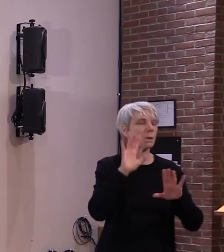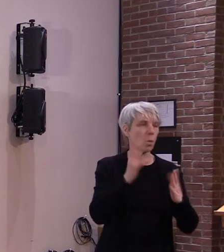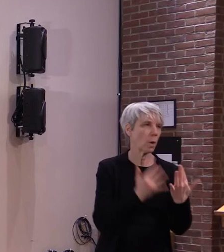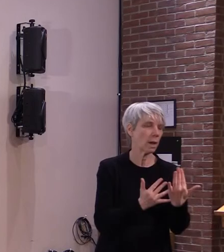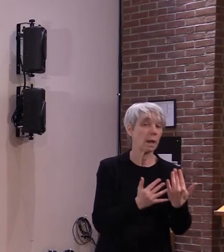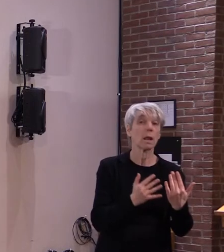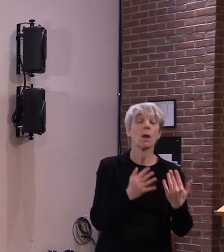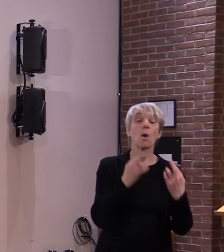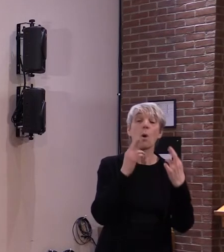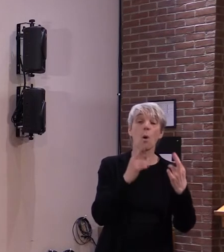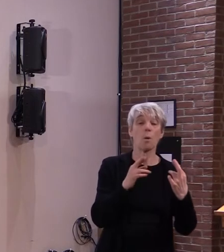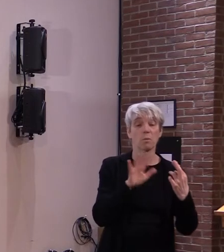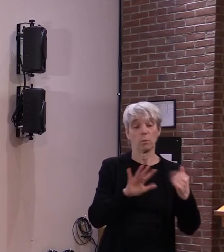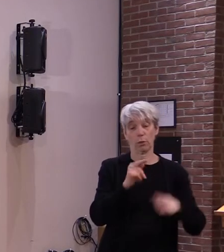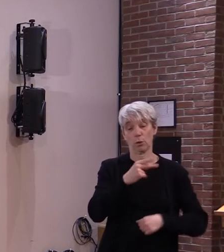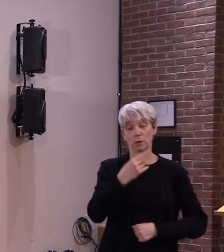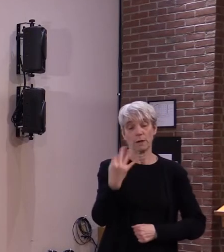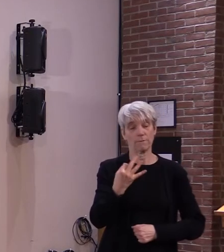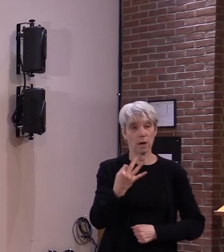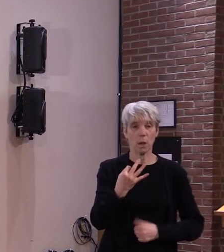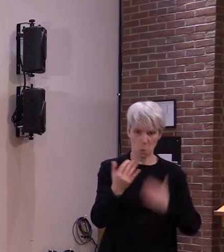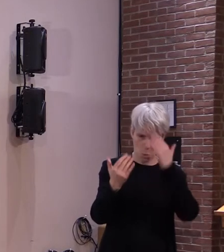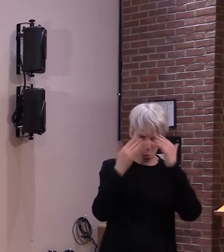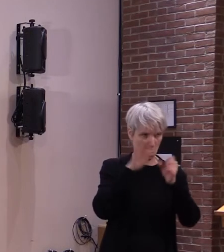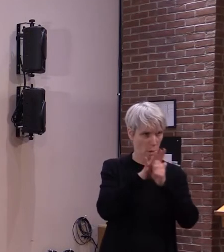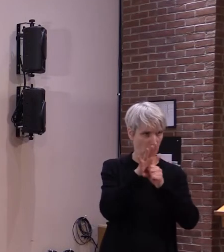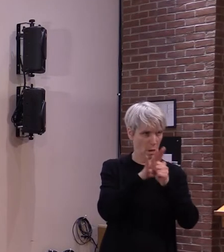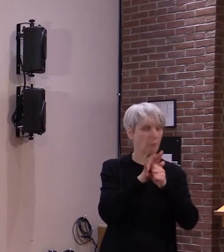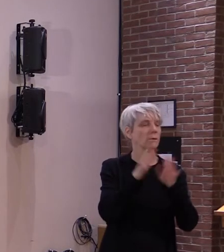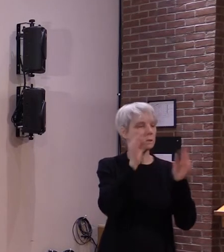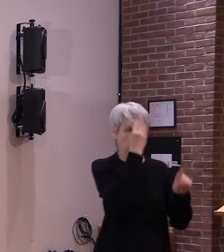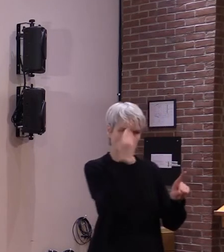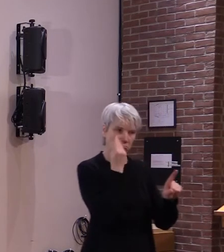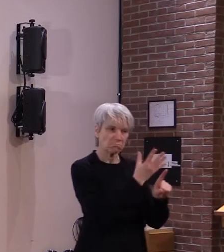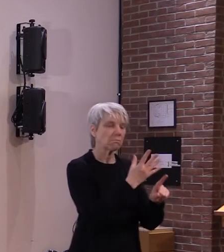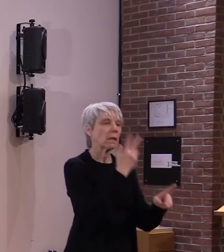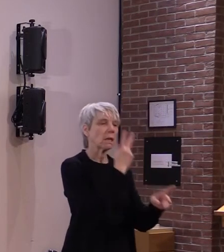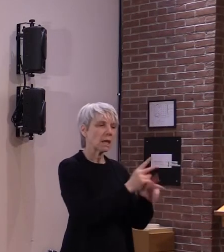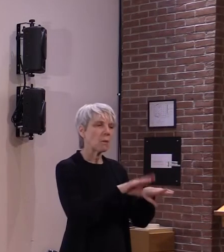we'll have additional information that will guide us to making the appropriate decision